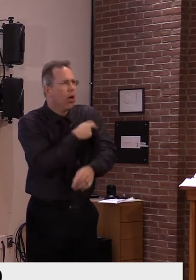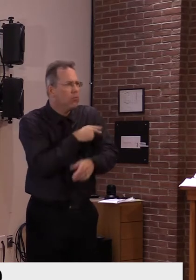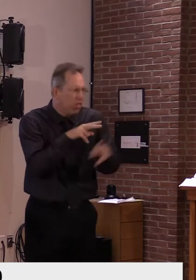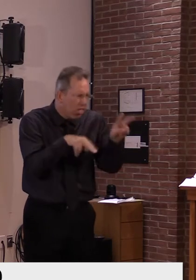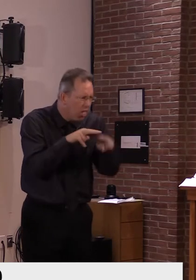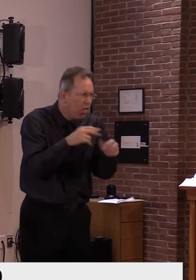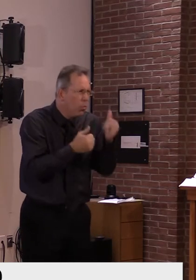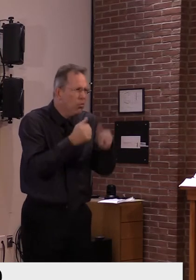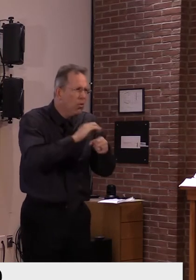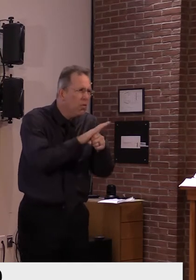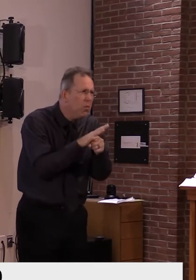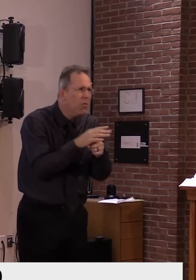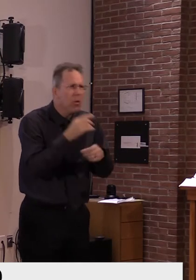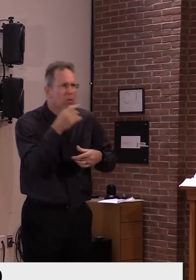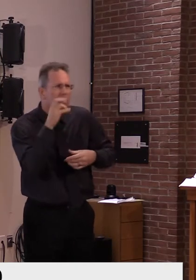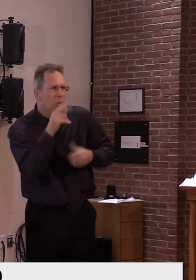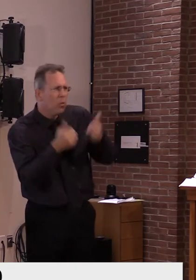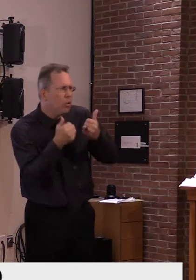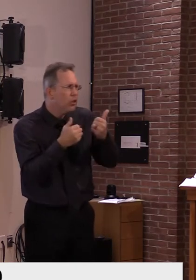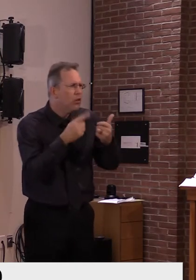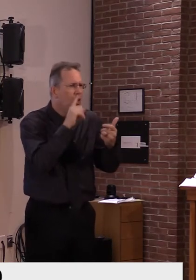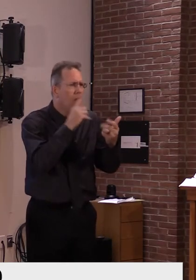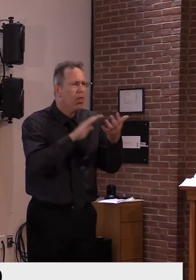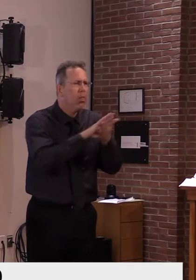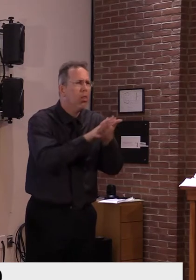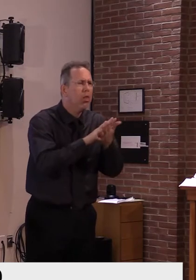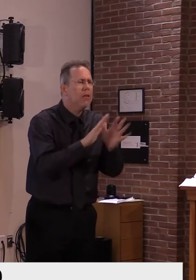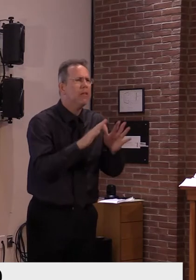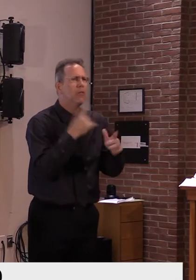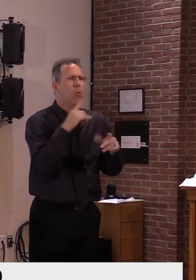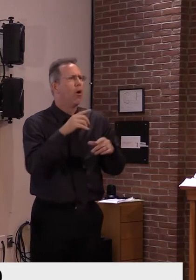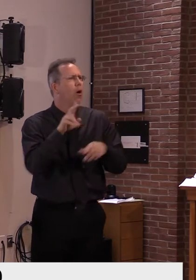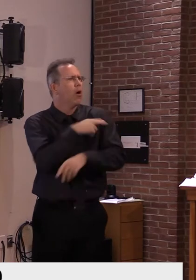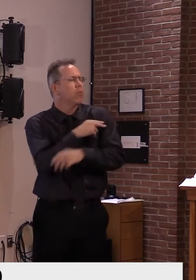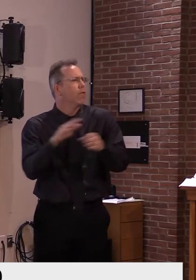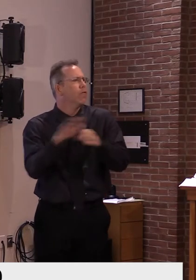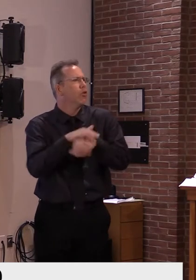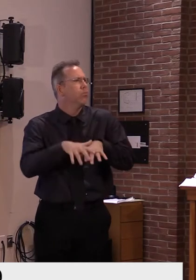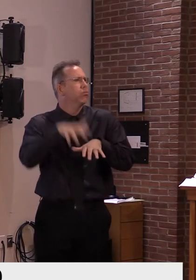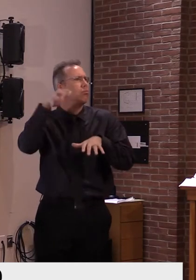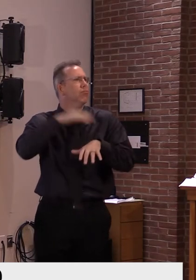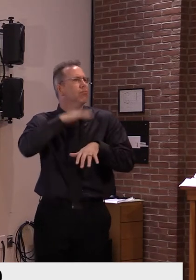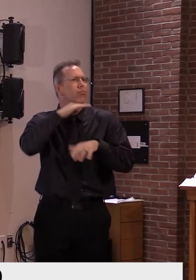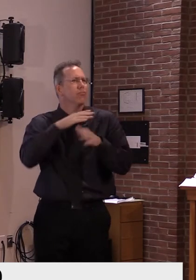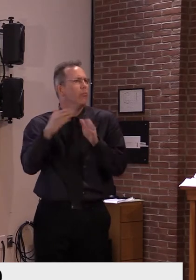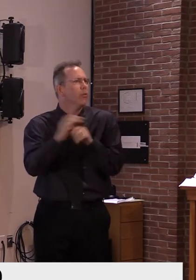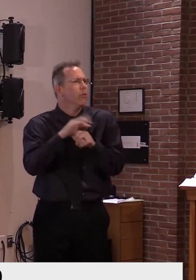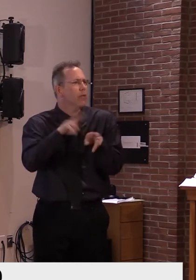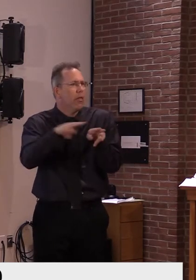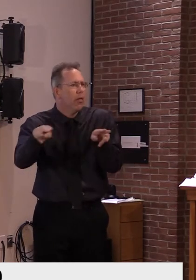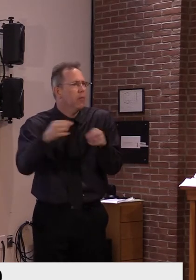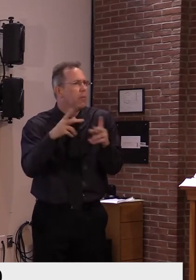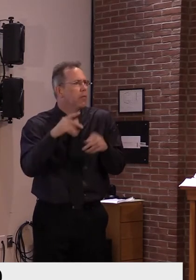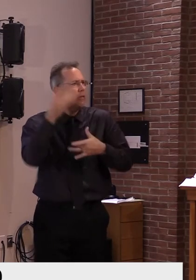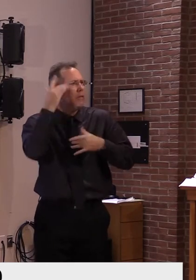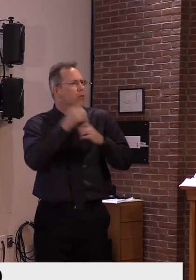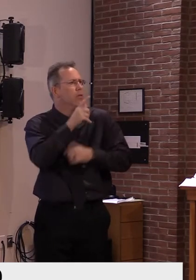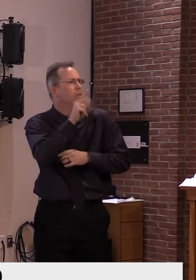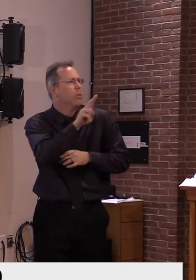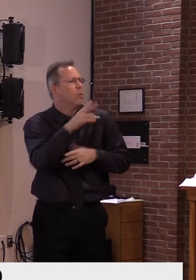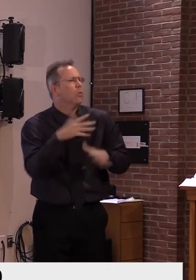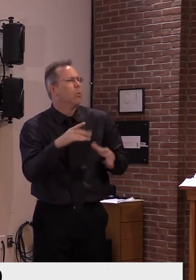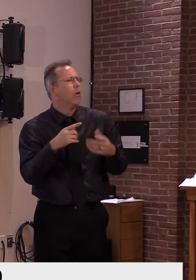and hospitalizations. Looking quickly at the different age brackets, you'll see that those that are younger continue to do well.